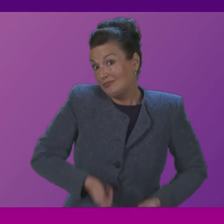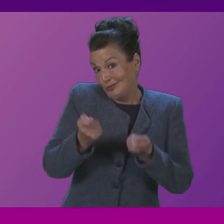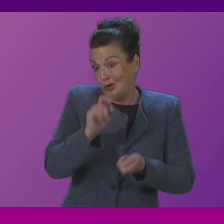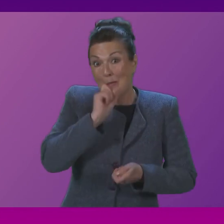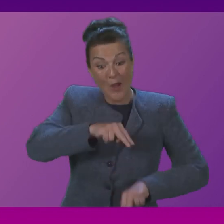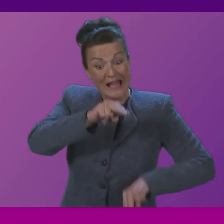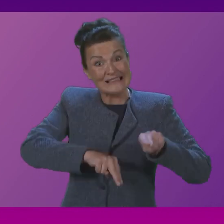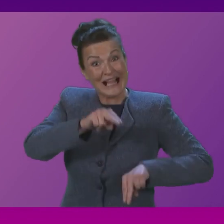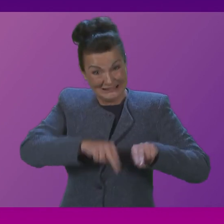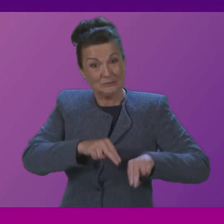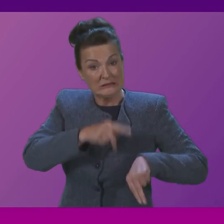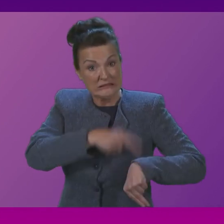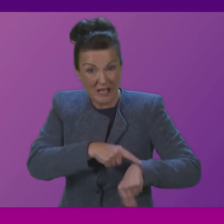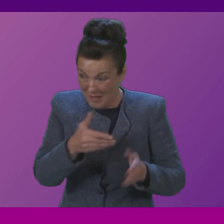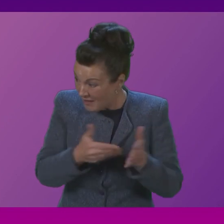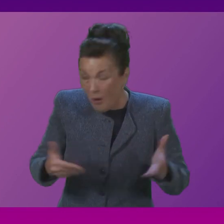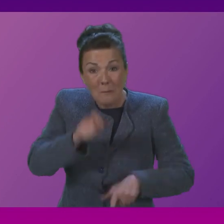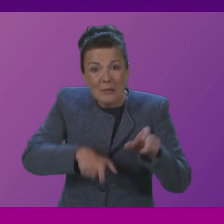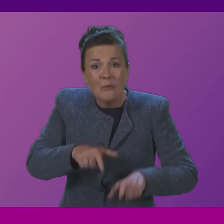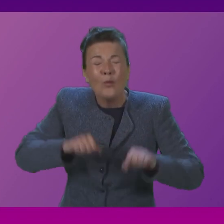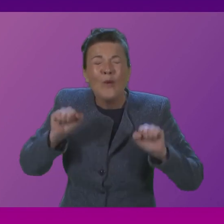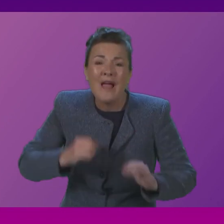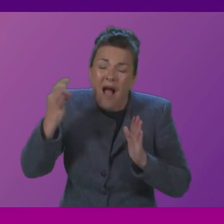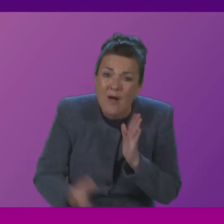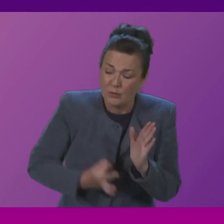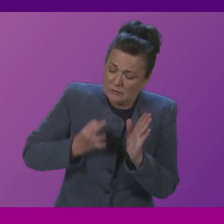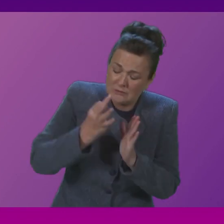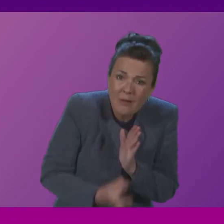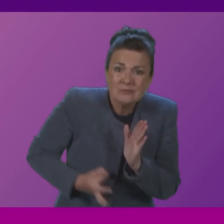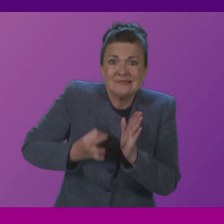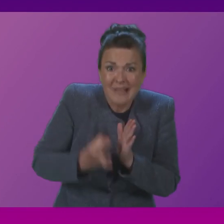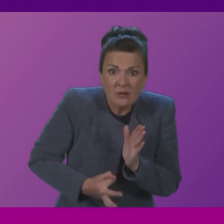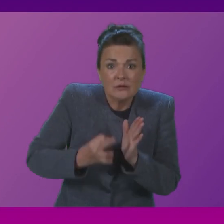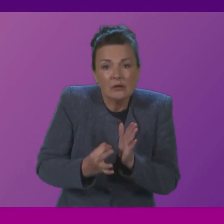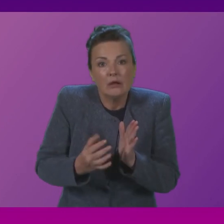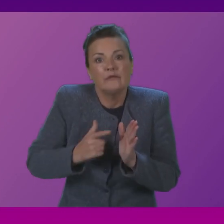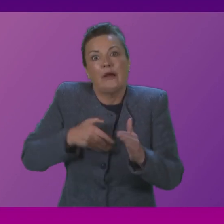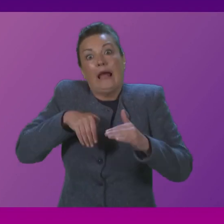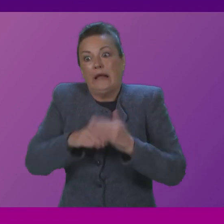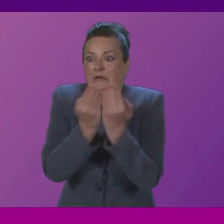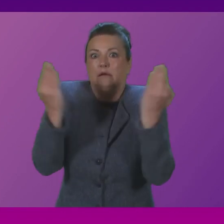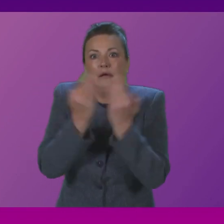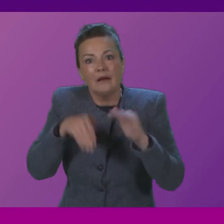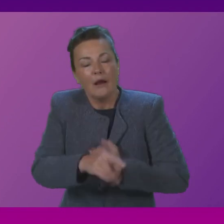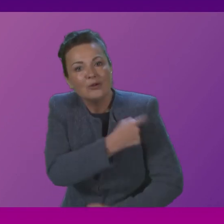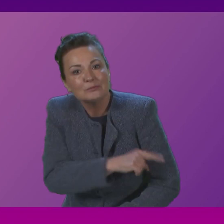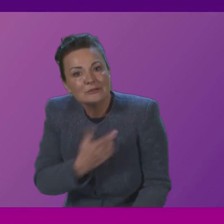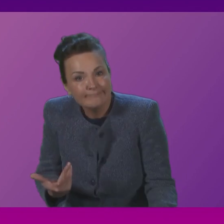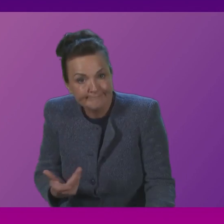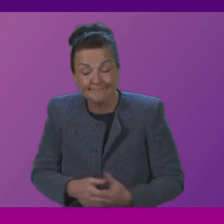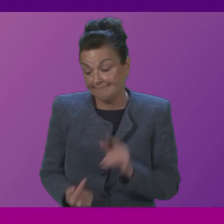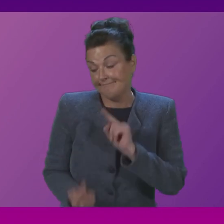patients waiting hours in ambulances just to get through the doors of a hospital. In the past month, over 2